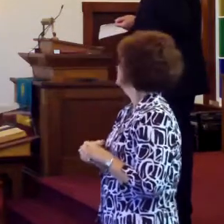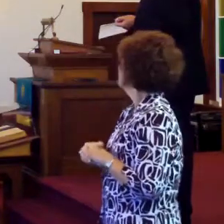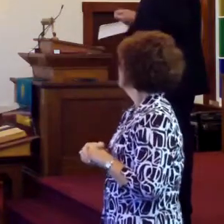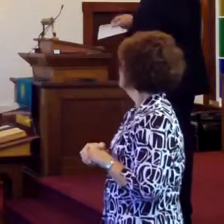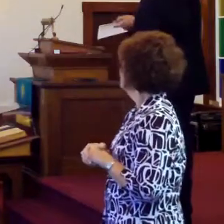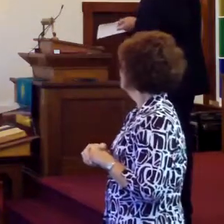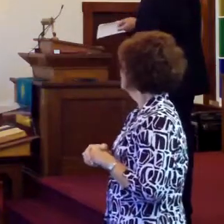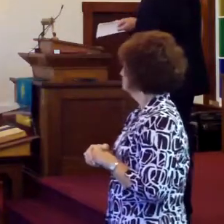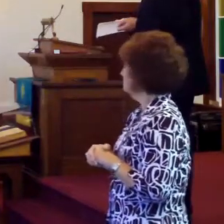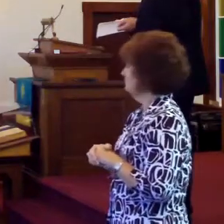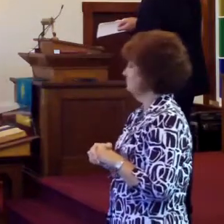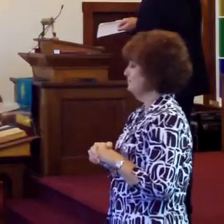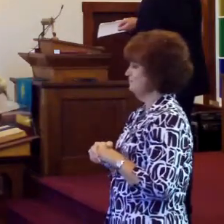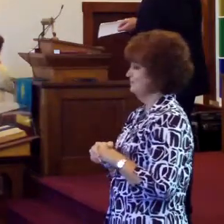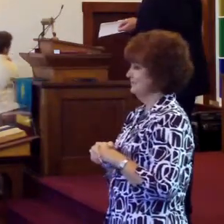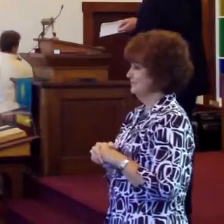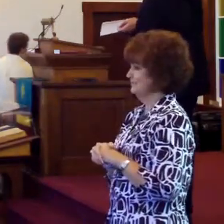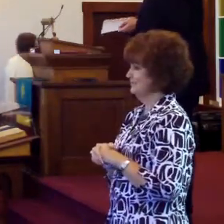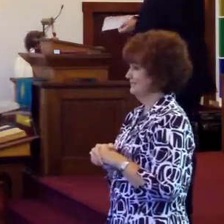It's the truth.